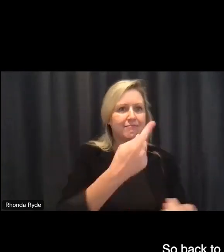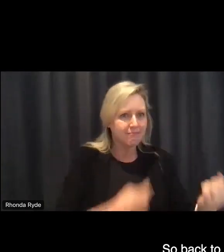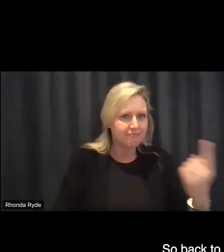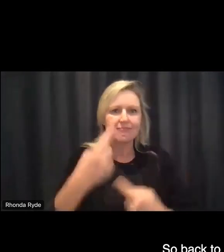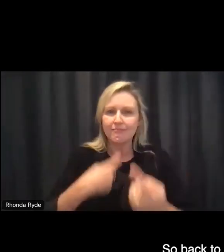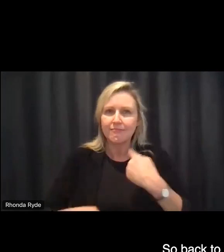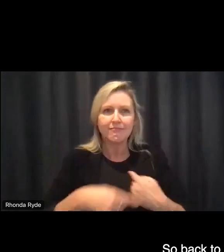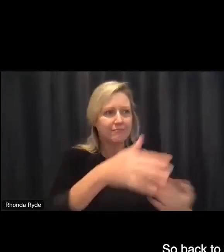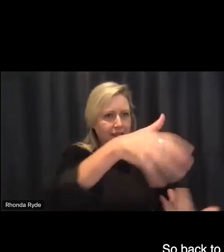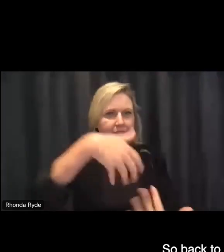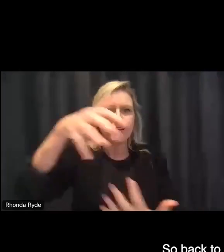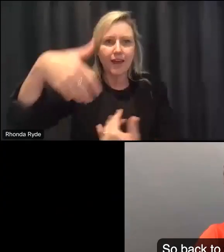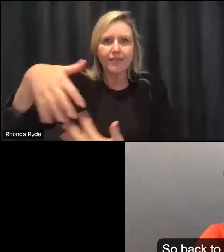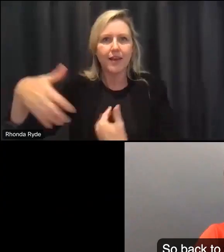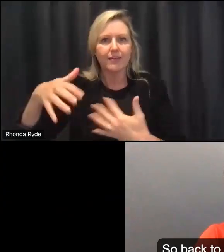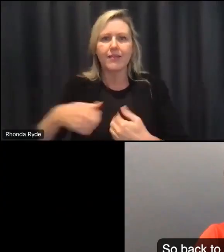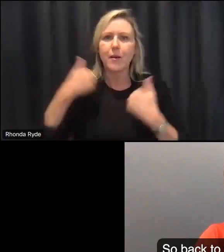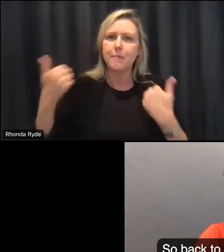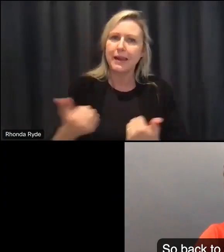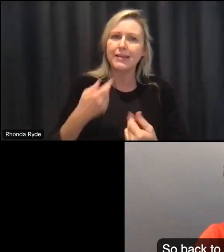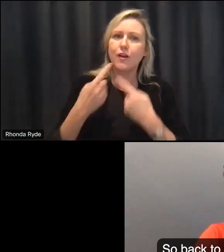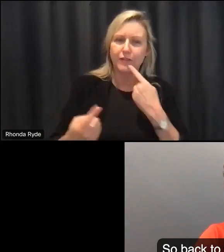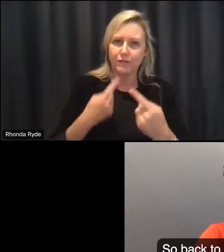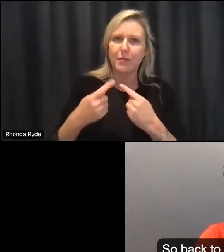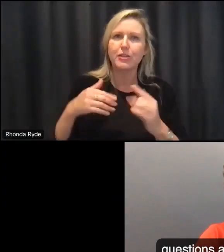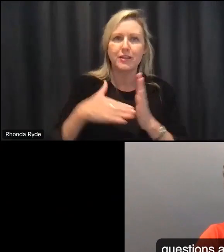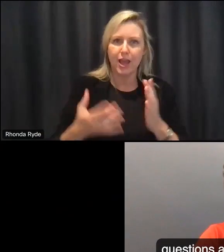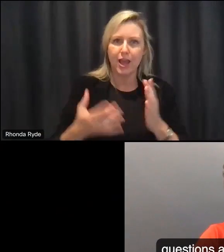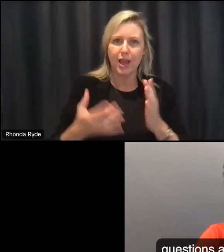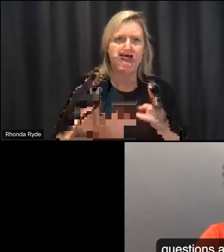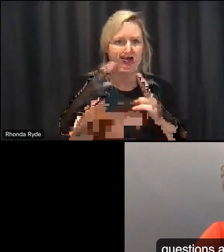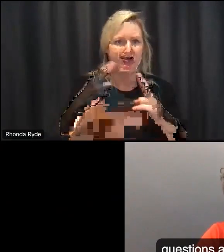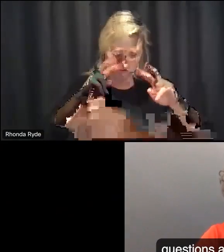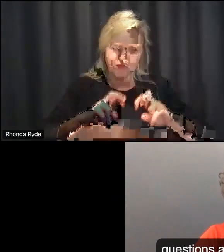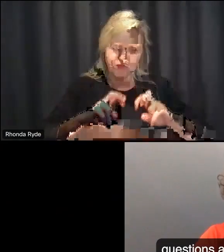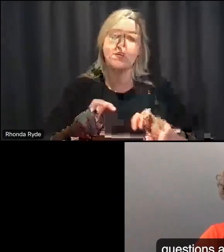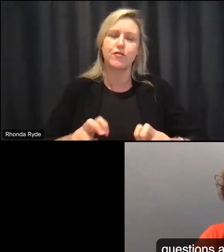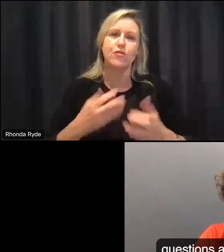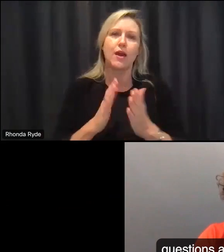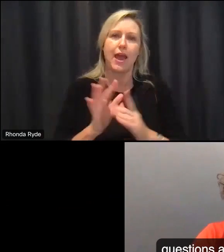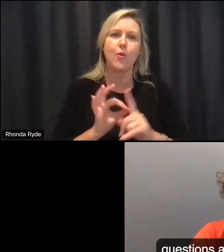Eugene and i am really looking forward to your questions and being part of this discussion